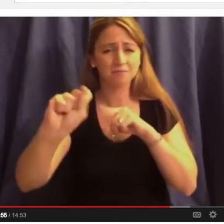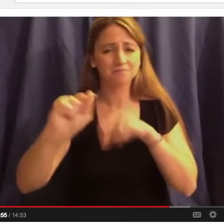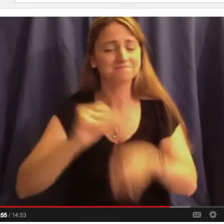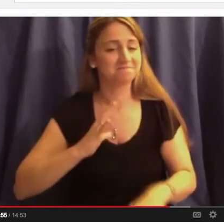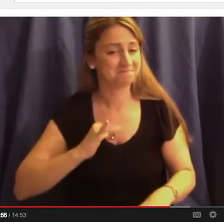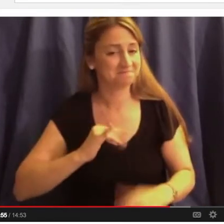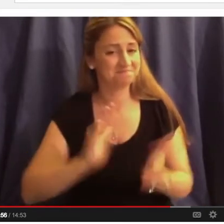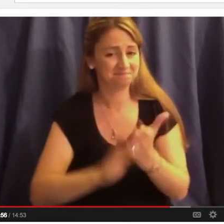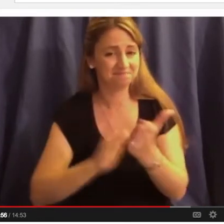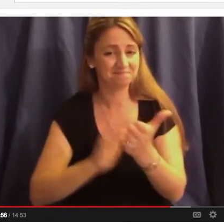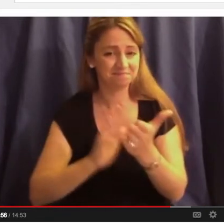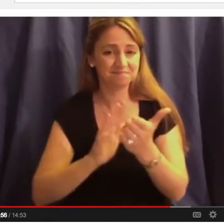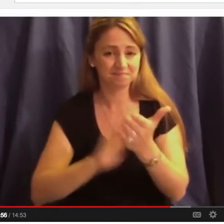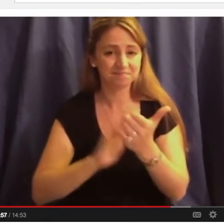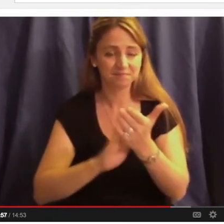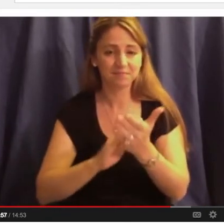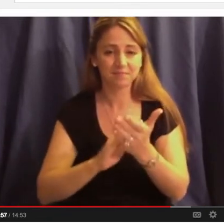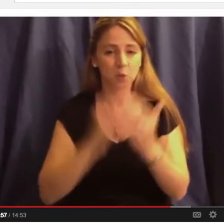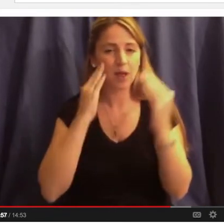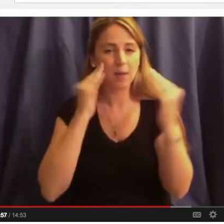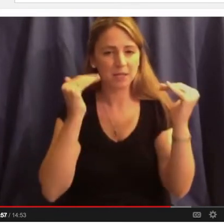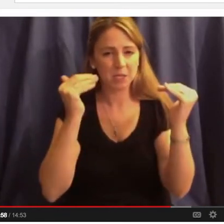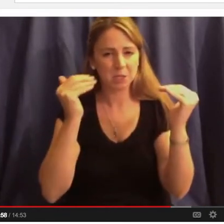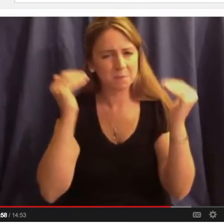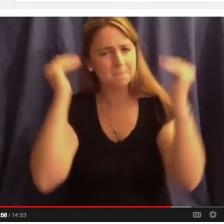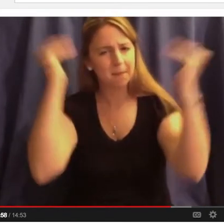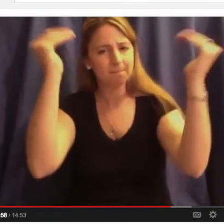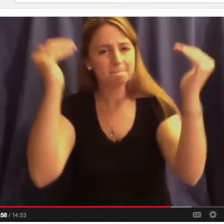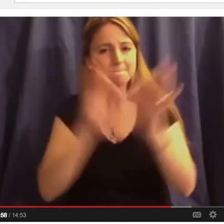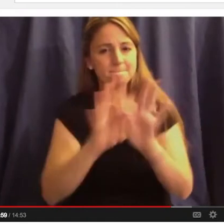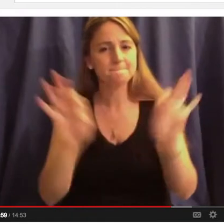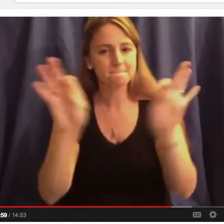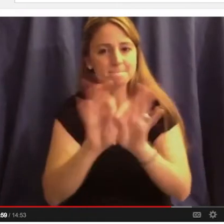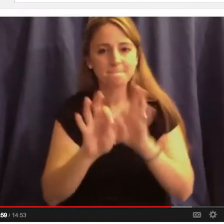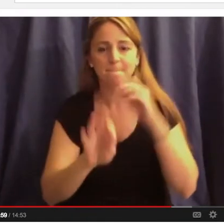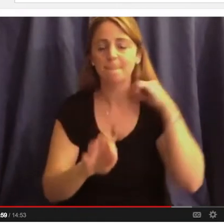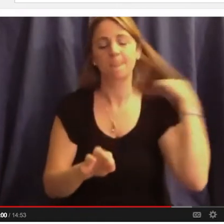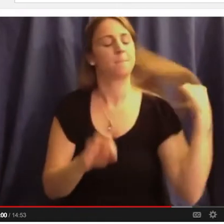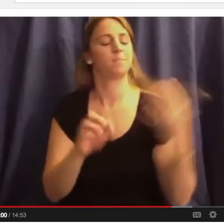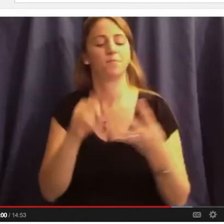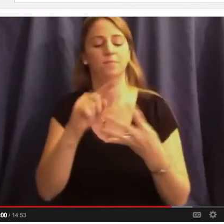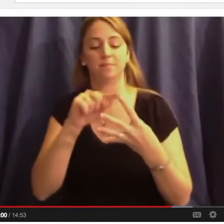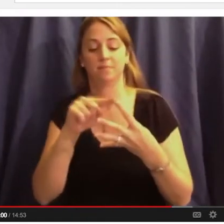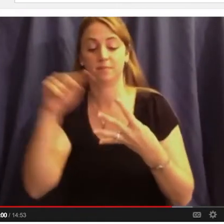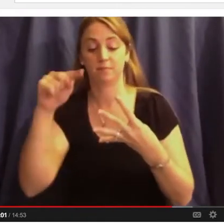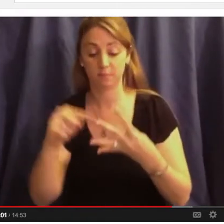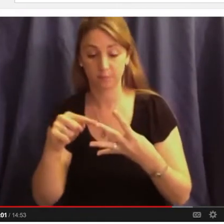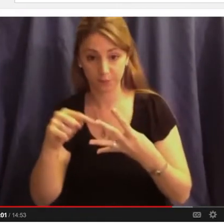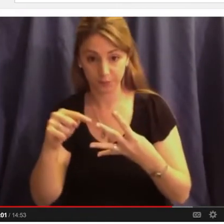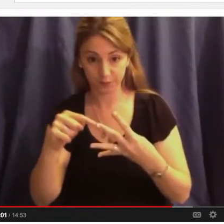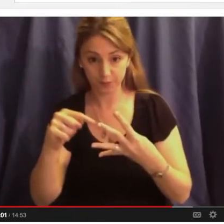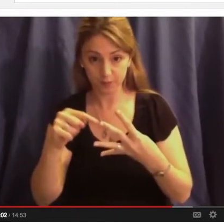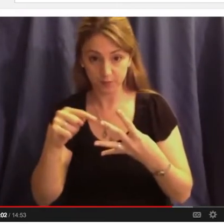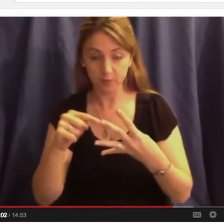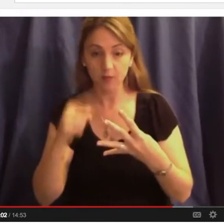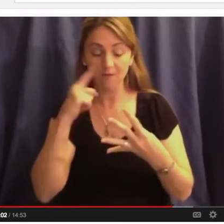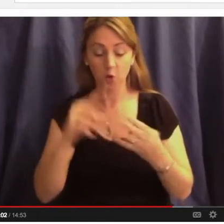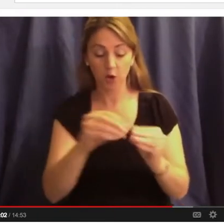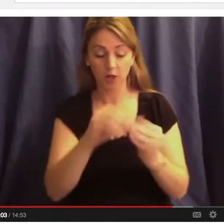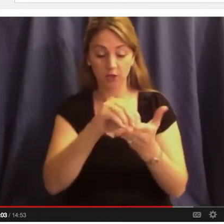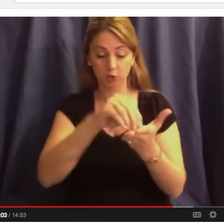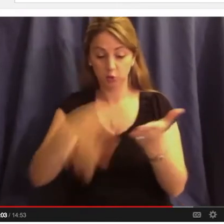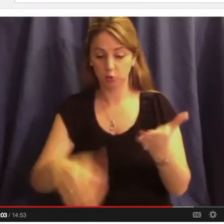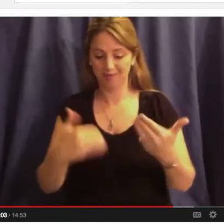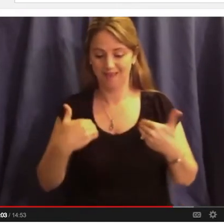And so high expectations, very important. Secondly, the idea of building community among the students. You all know that so often in science and